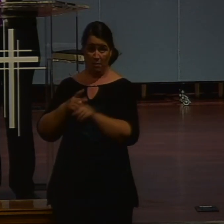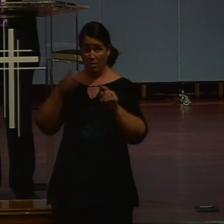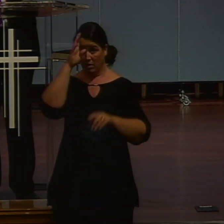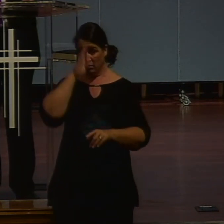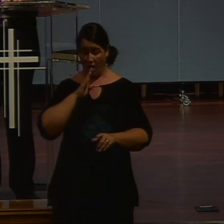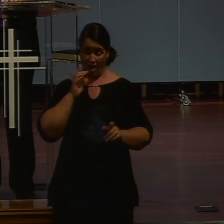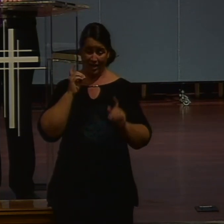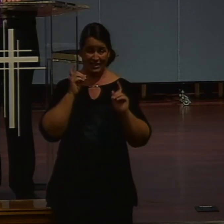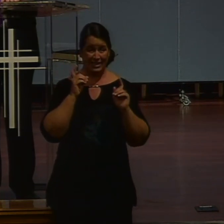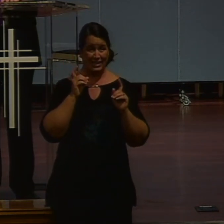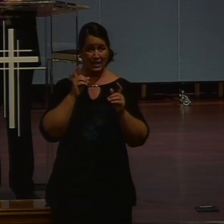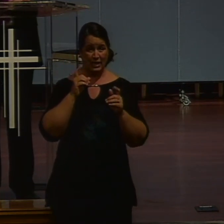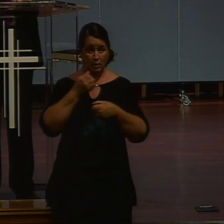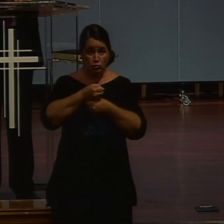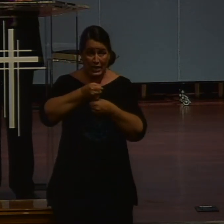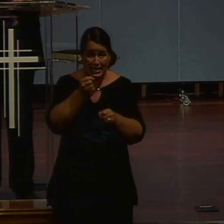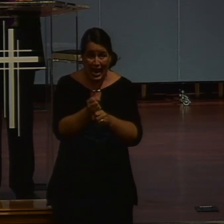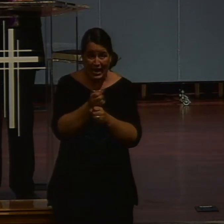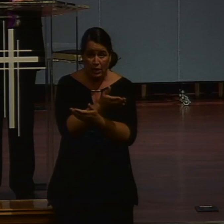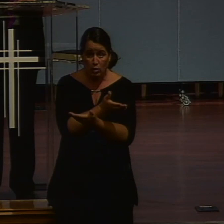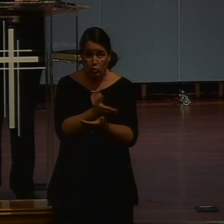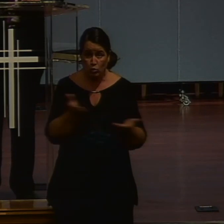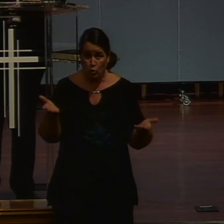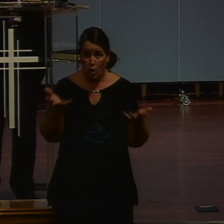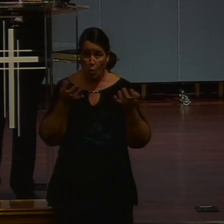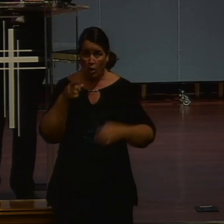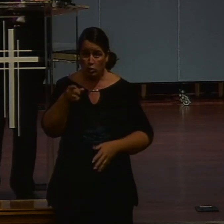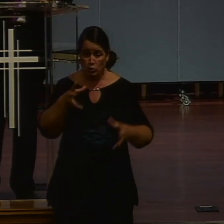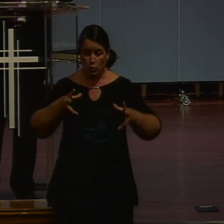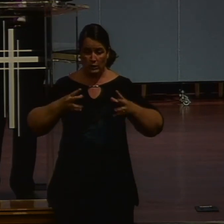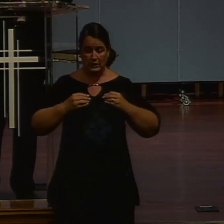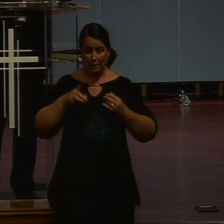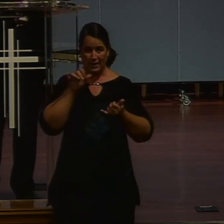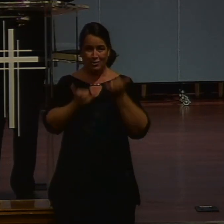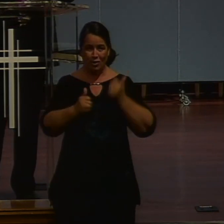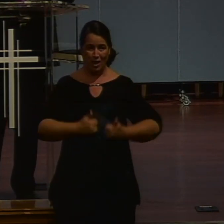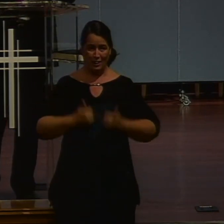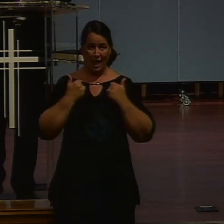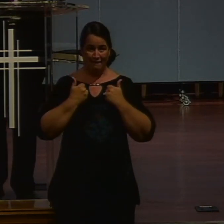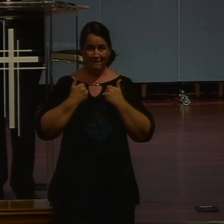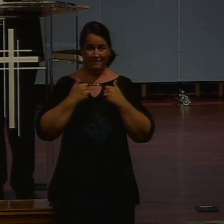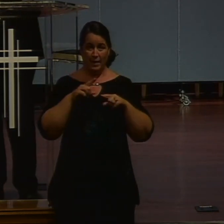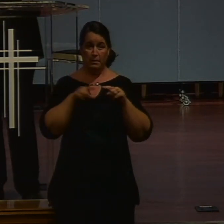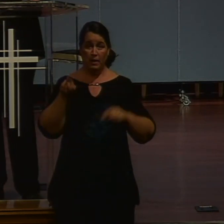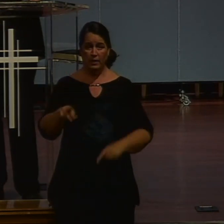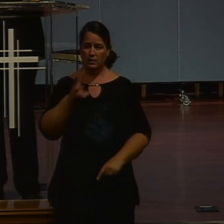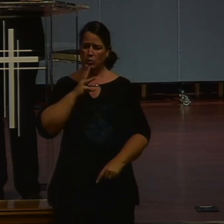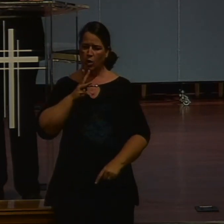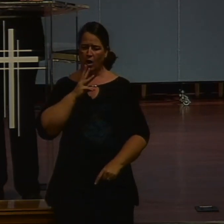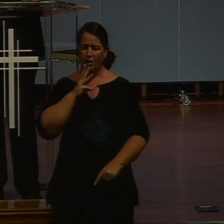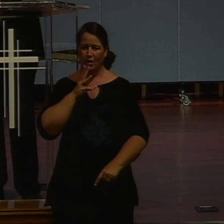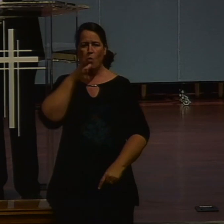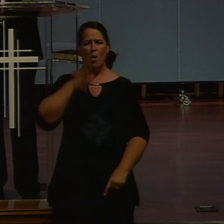you eternal life. But this life comes through the woman or comes through the the man who was talking to the woman. She was thinking about